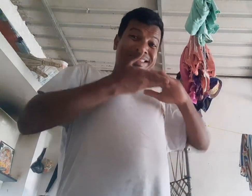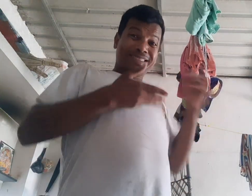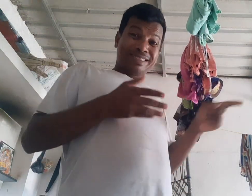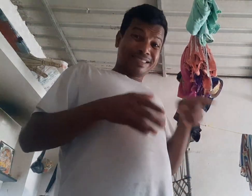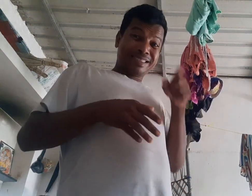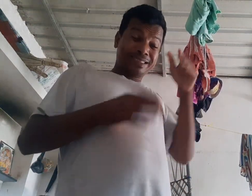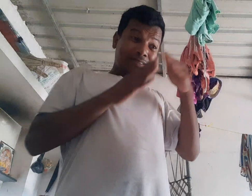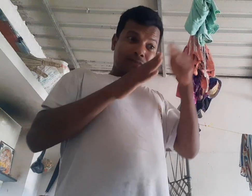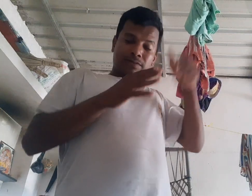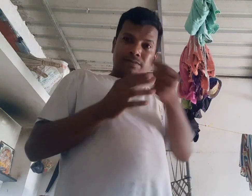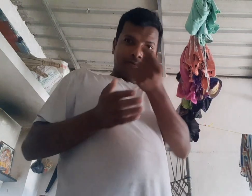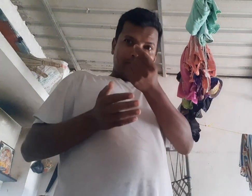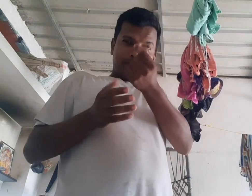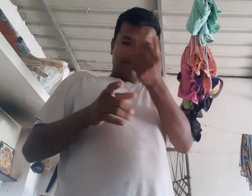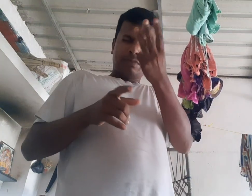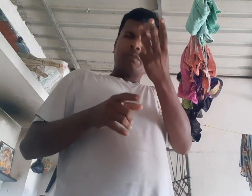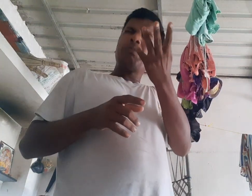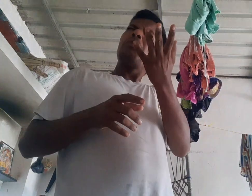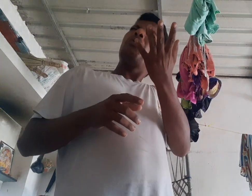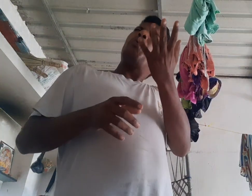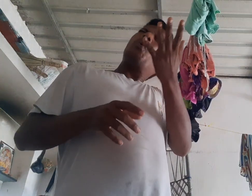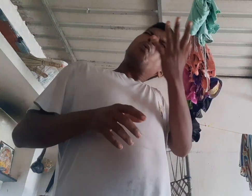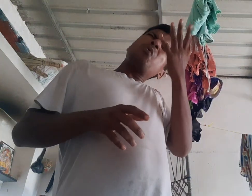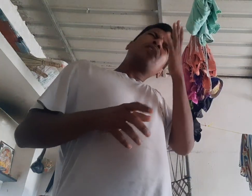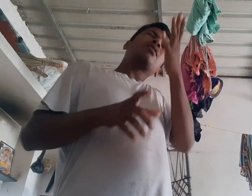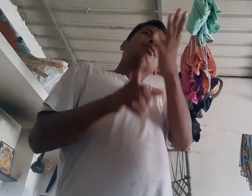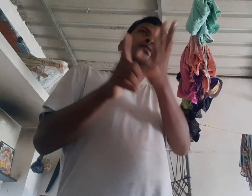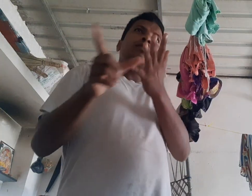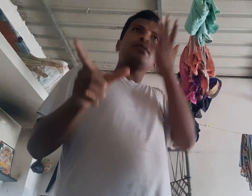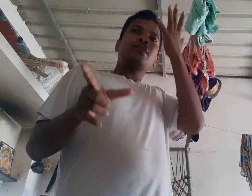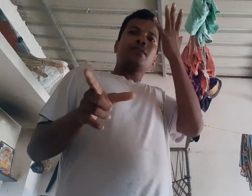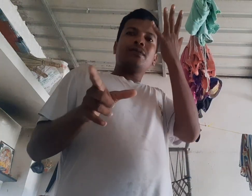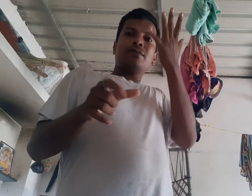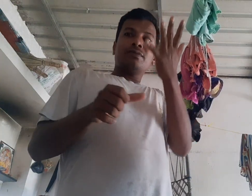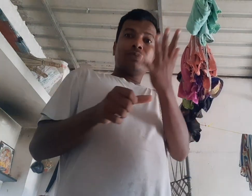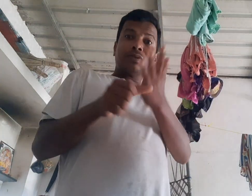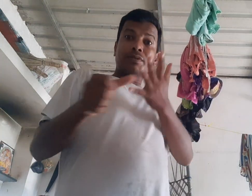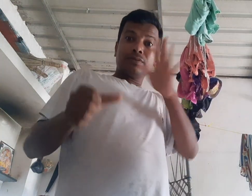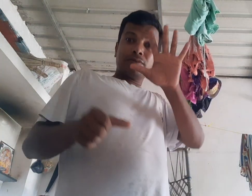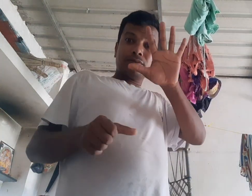Mom! If you want. You don't take a break.